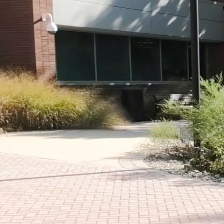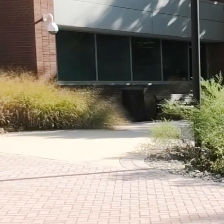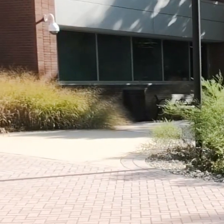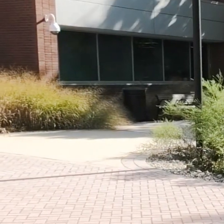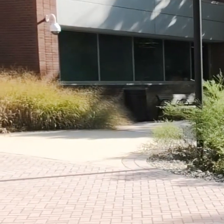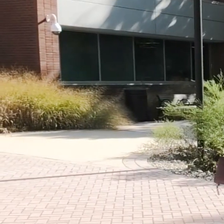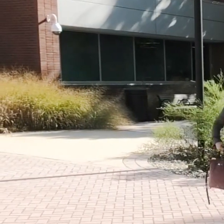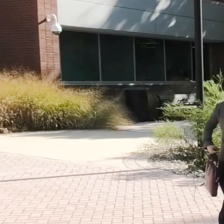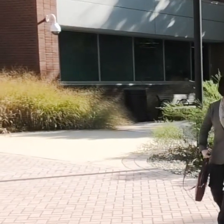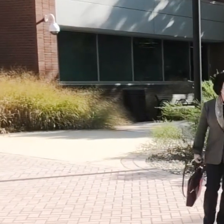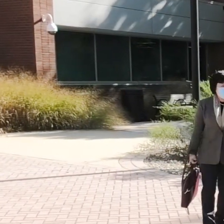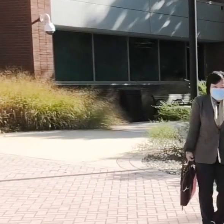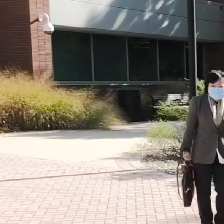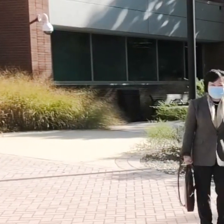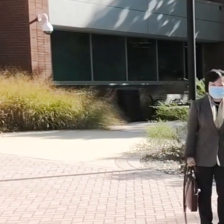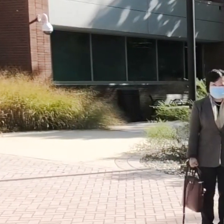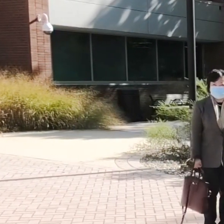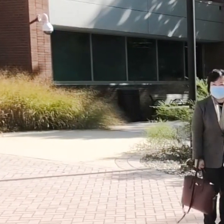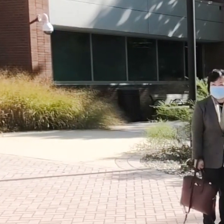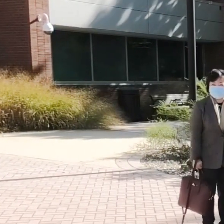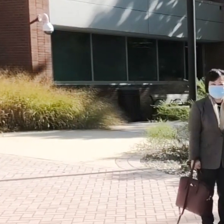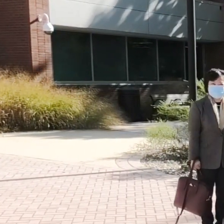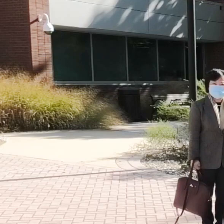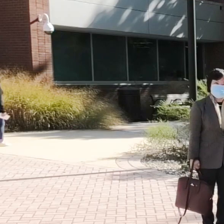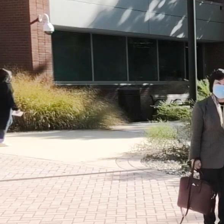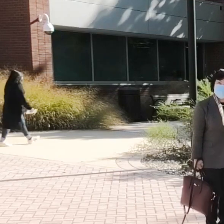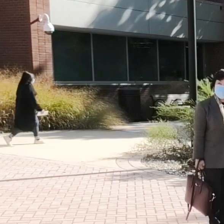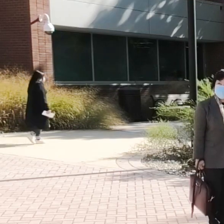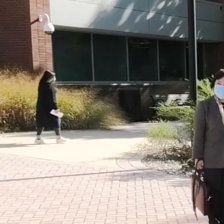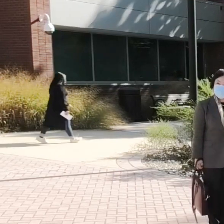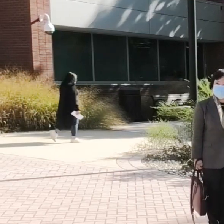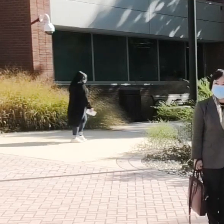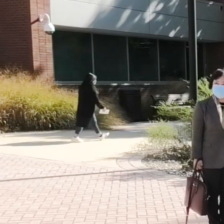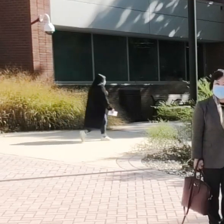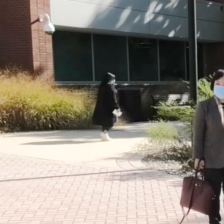Thank That's here Thank you. Thank right, right here.